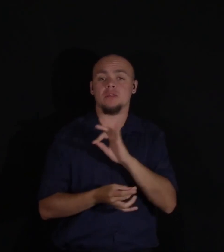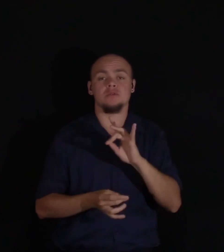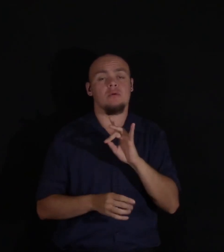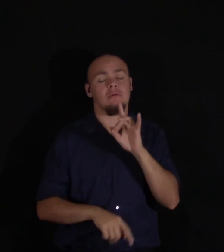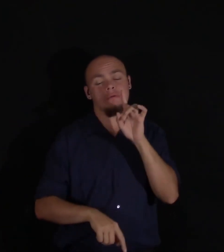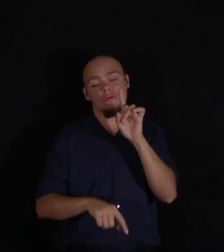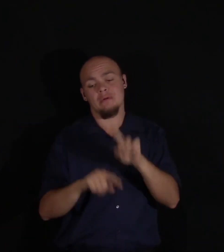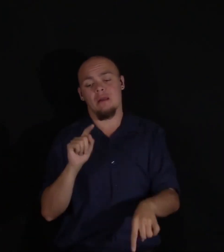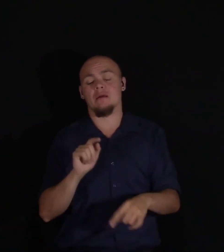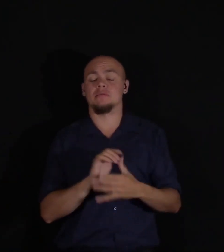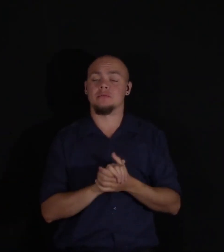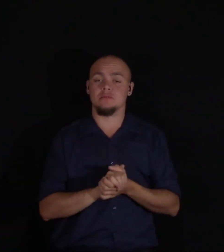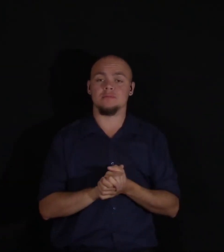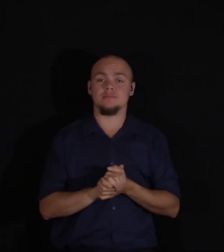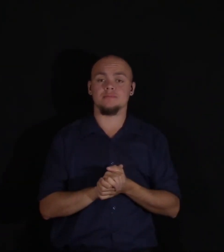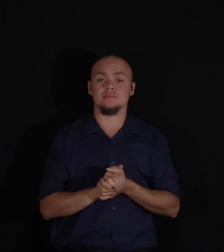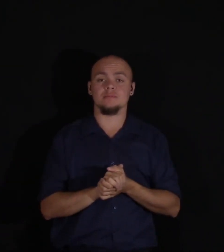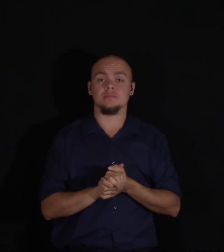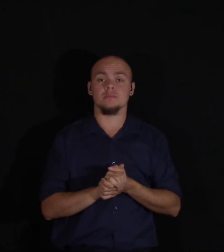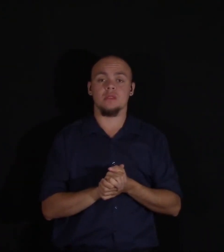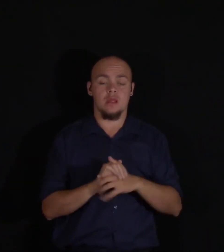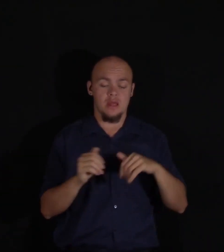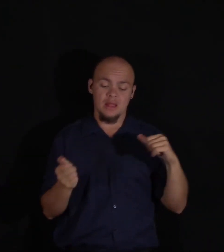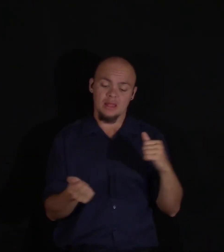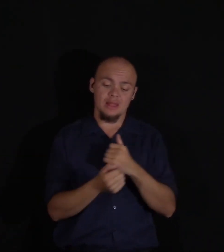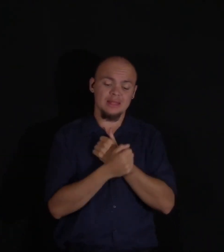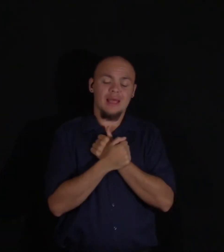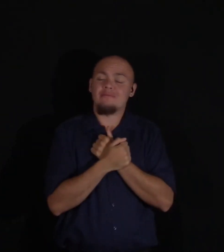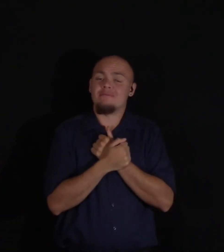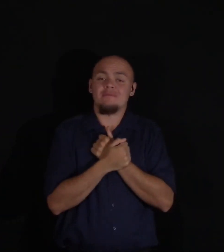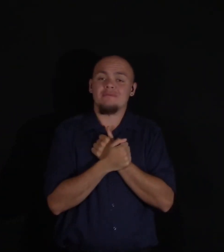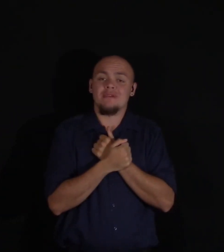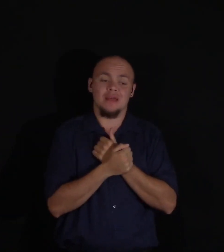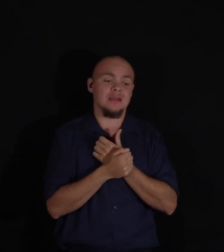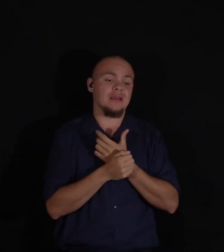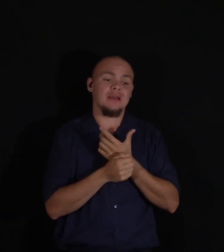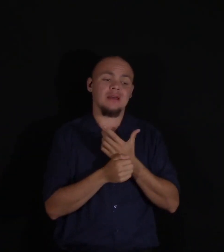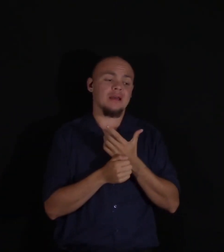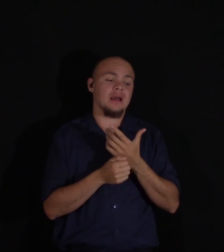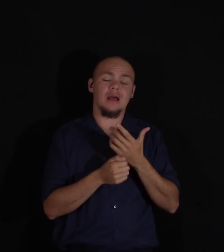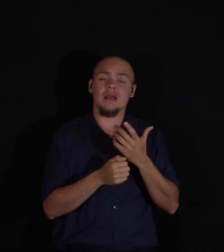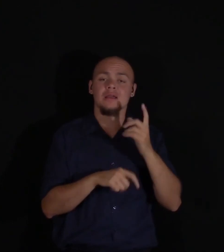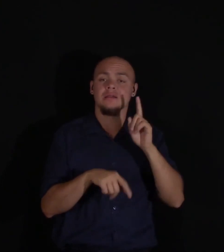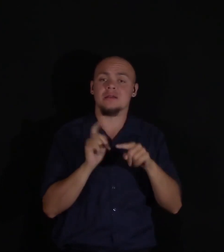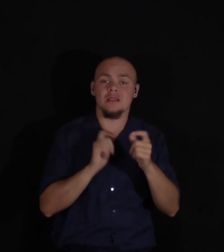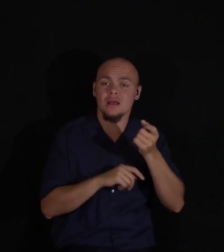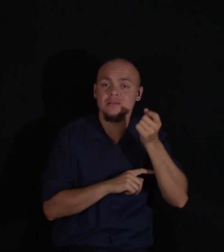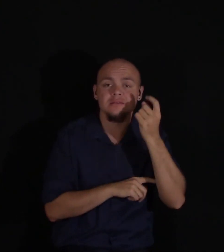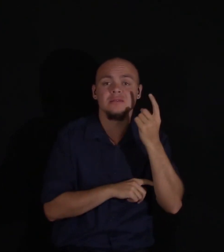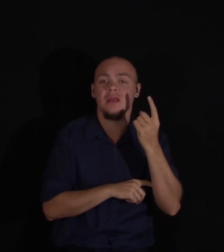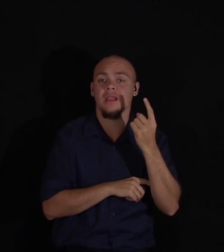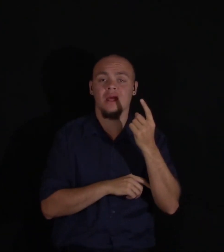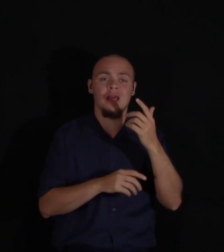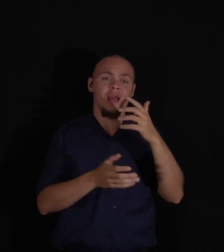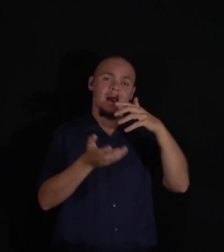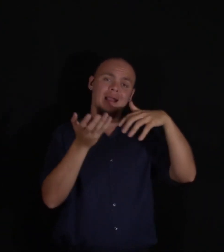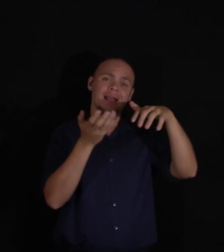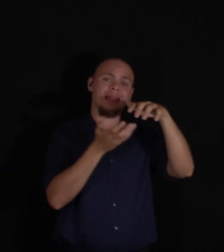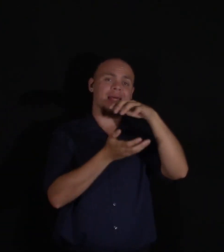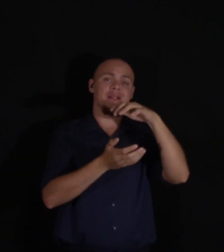The very accents of love were ineffectual. I was encompassed by a cloud which no beneficial influence could